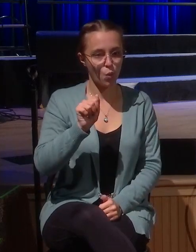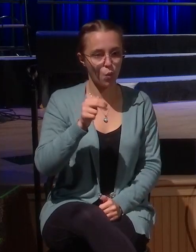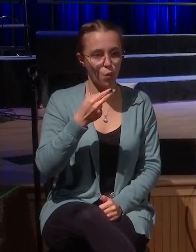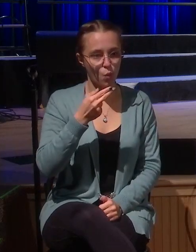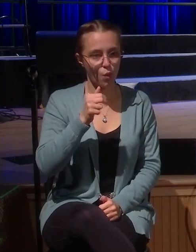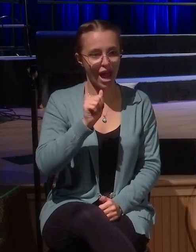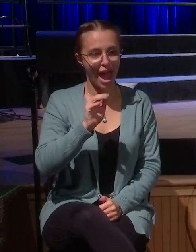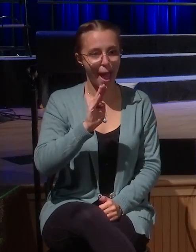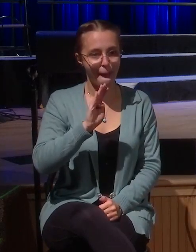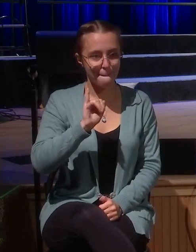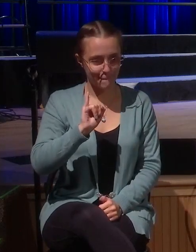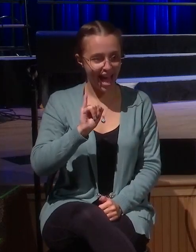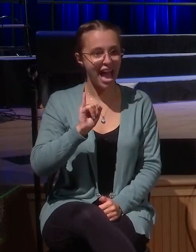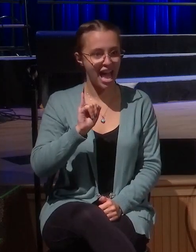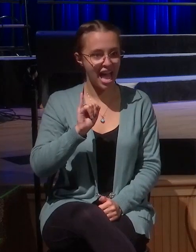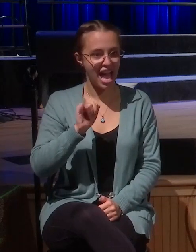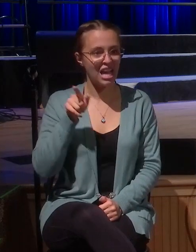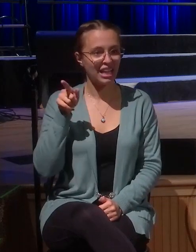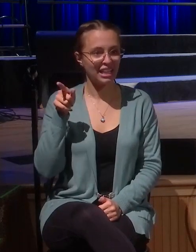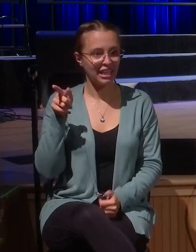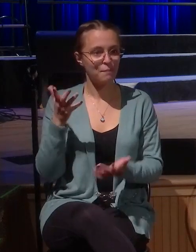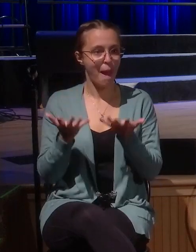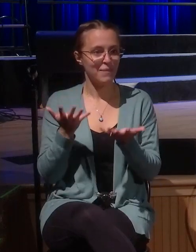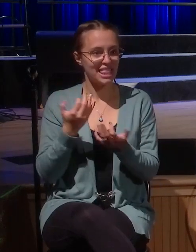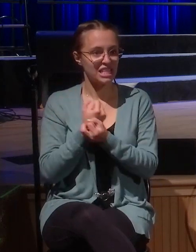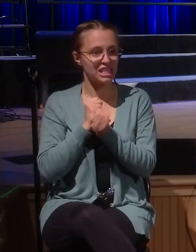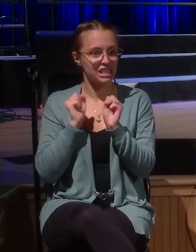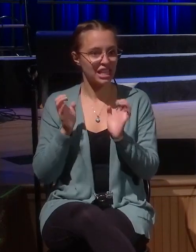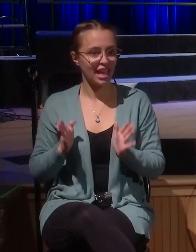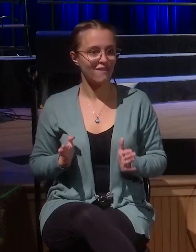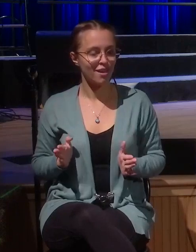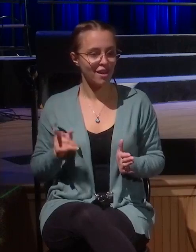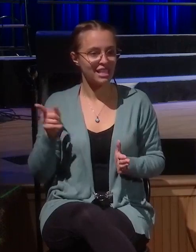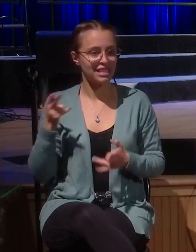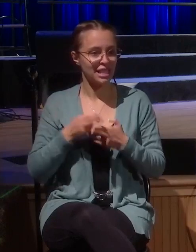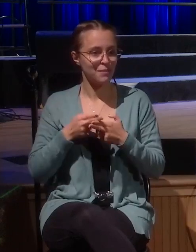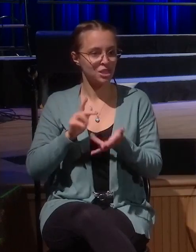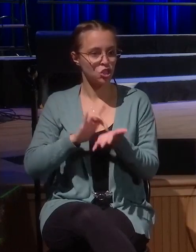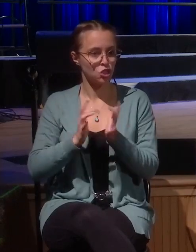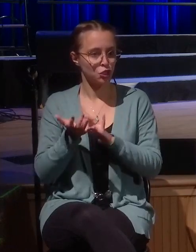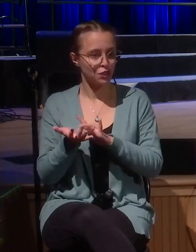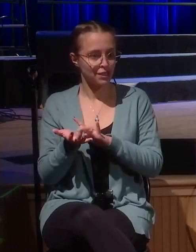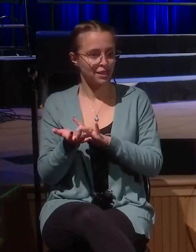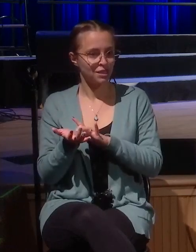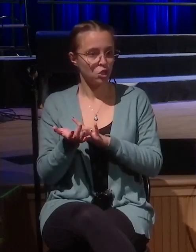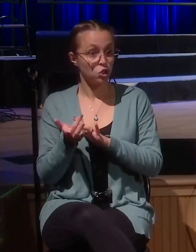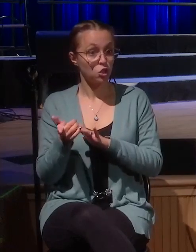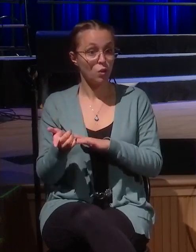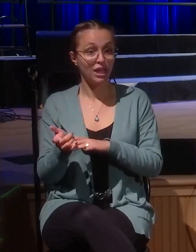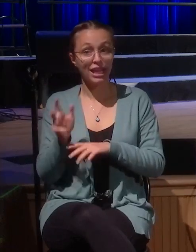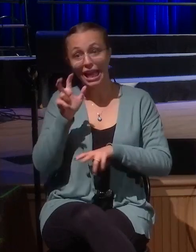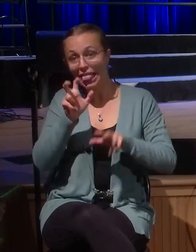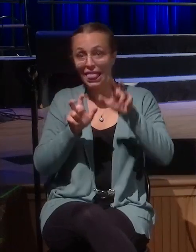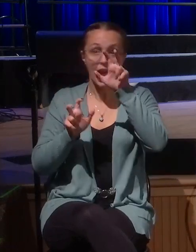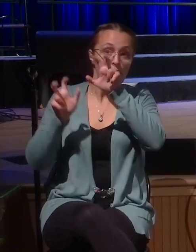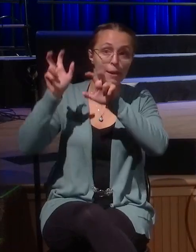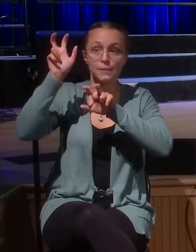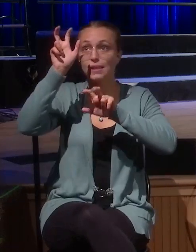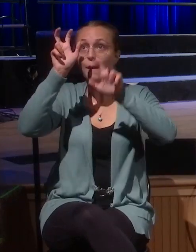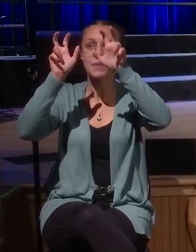So what does Zacchaeus do? He looks to where they're going. He runs ahead of them. He climbs up into a sycamore tree, a big tree, a sturdy